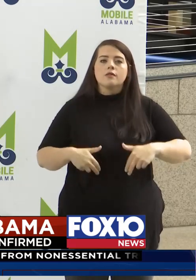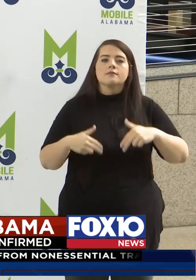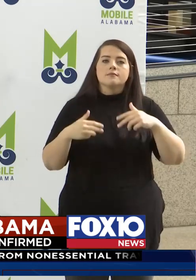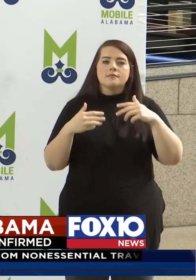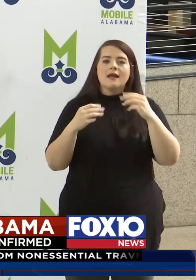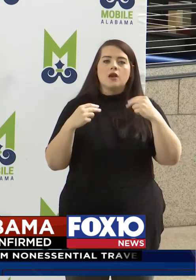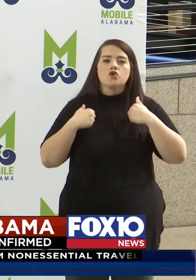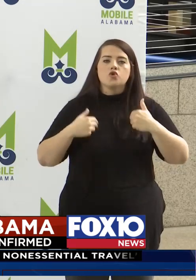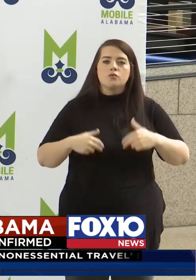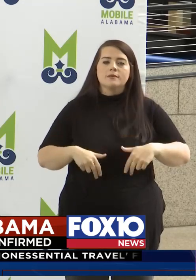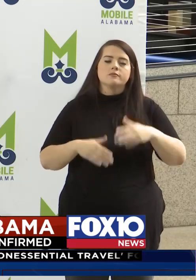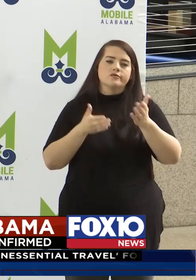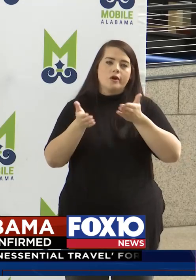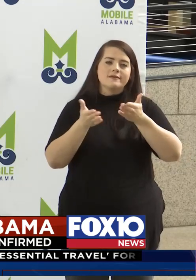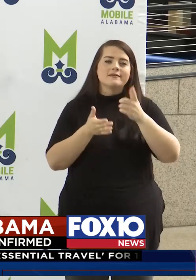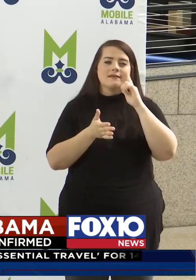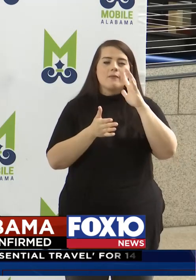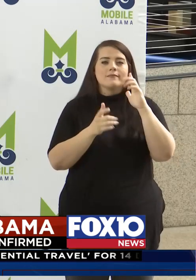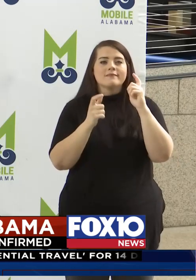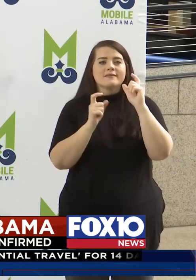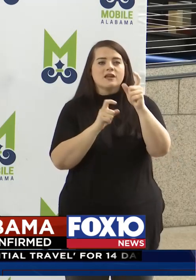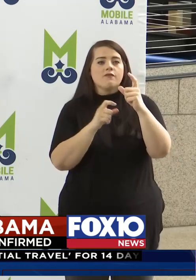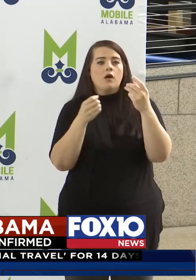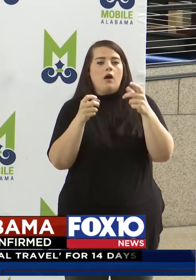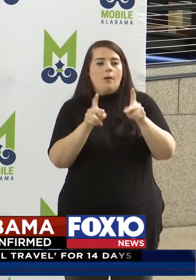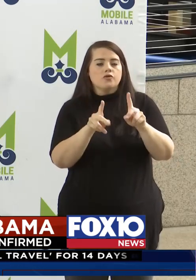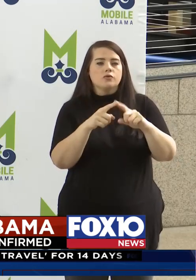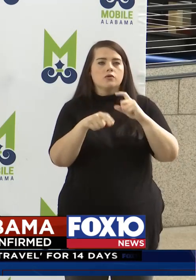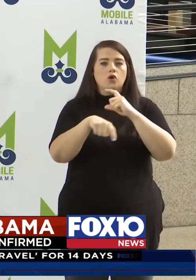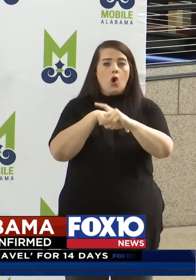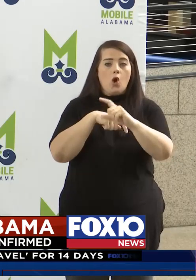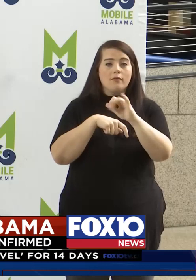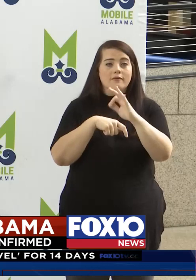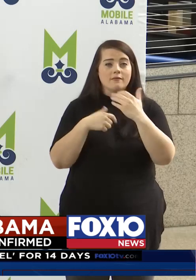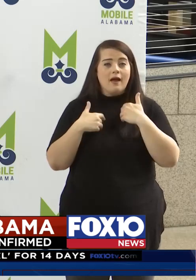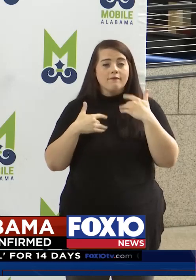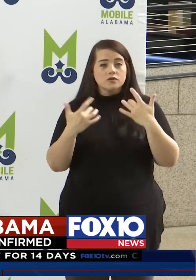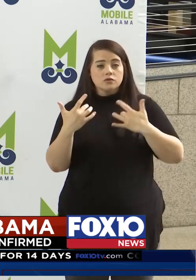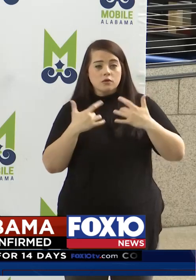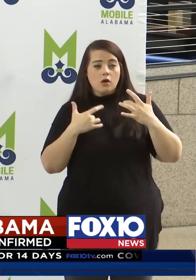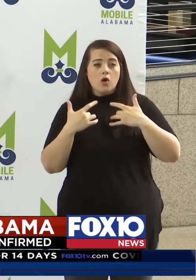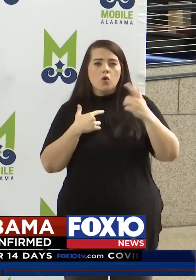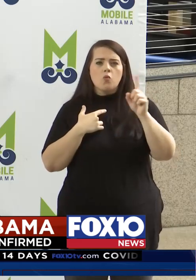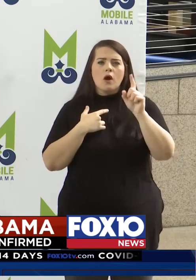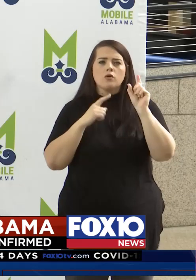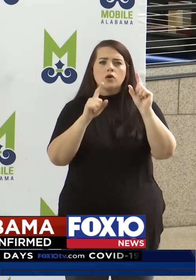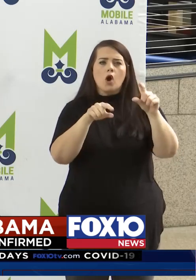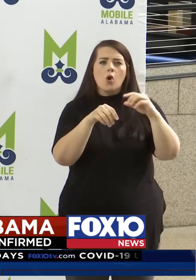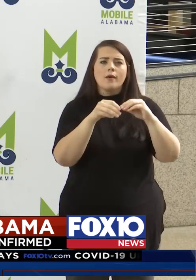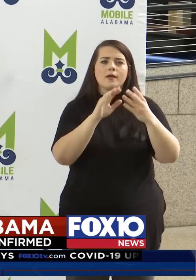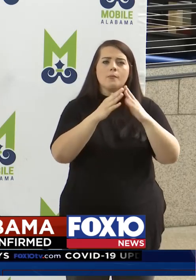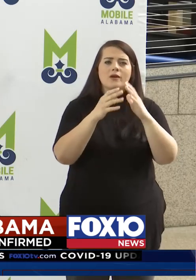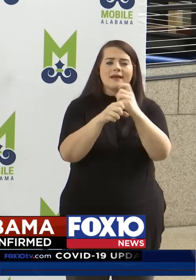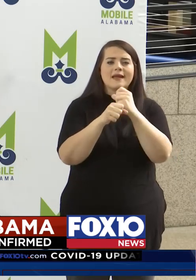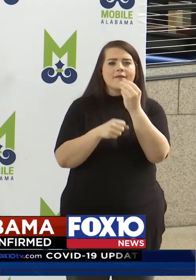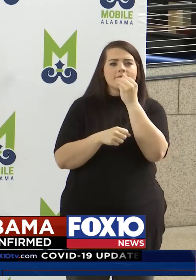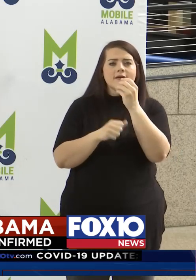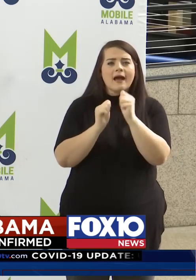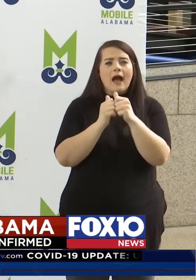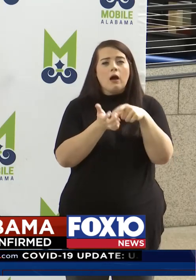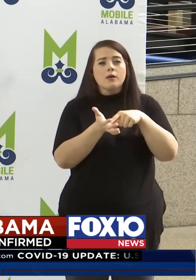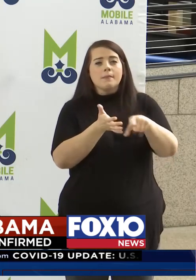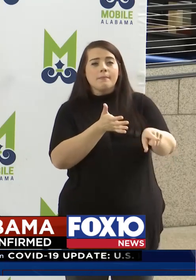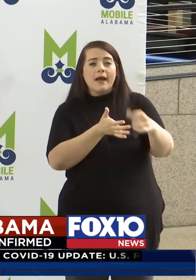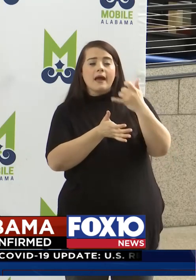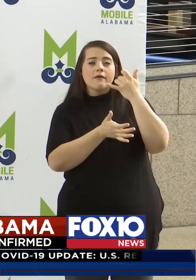And so that can give you a capacity to call if you have any concerns about where do you go in your community to get food, how can you pay your utility